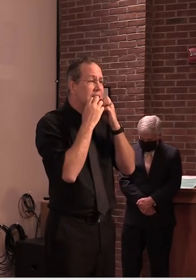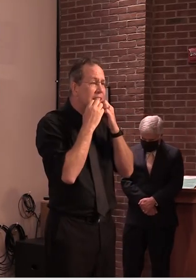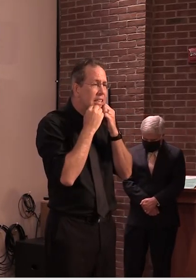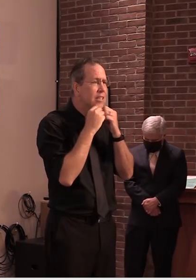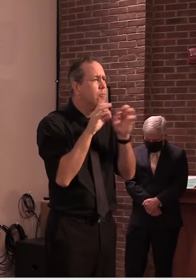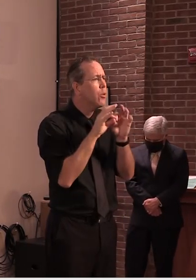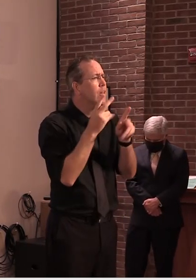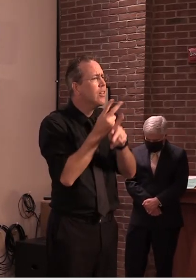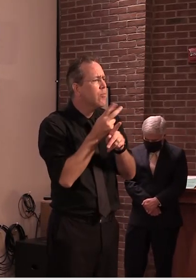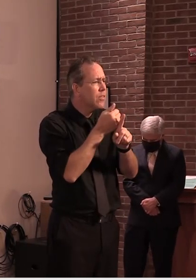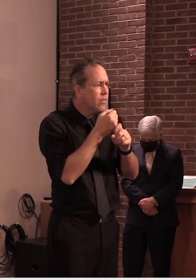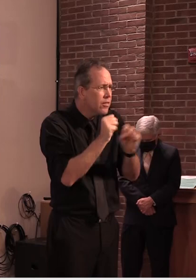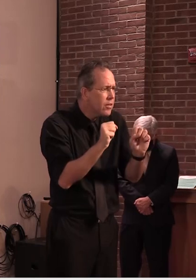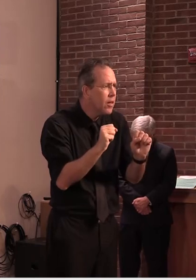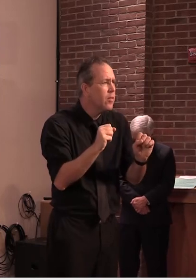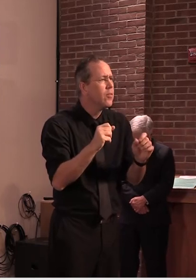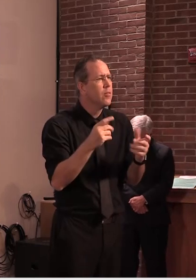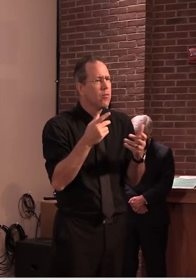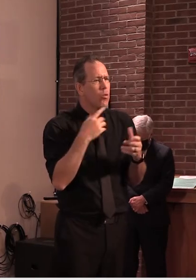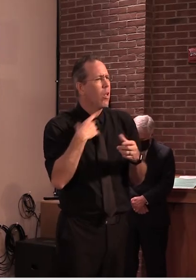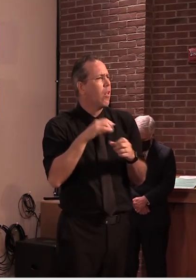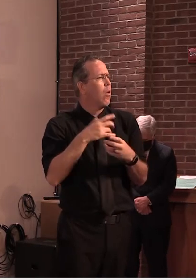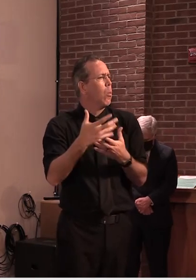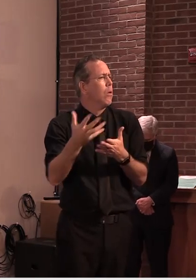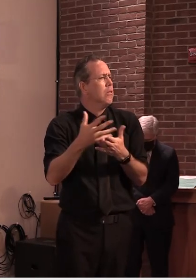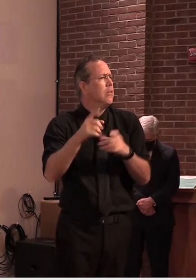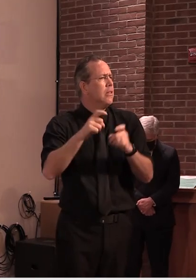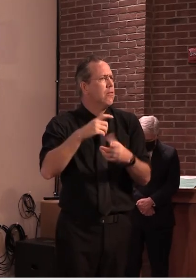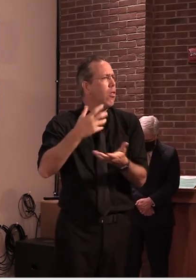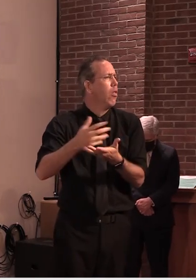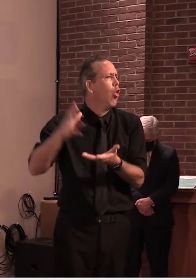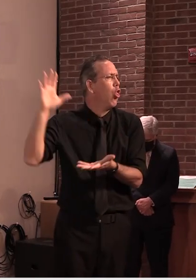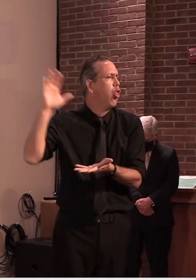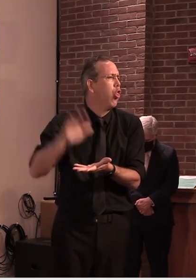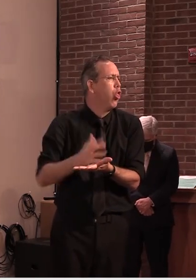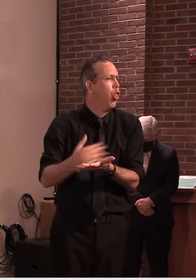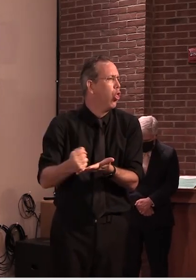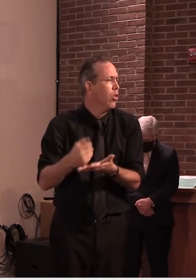supplies i would only do so if i needed to